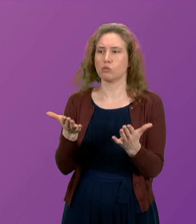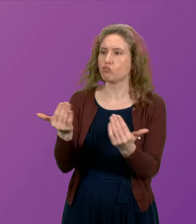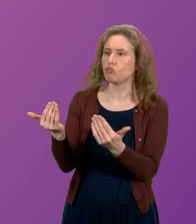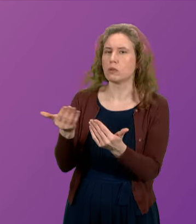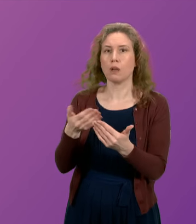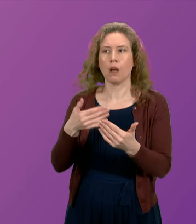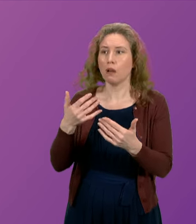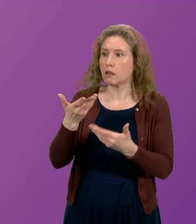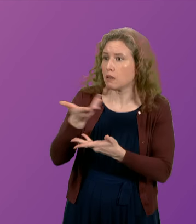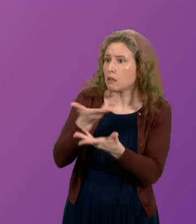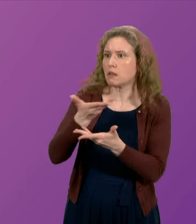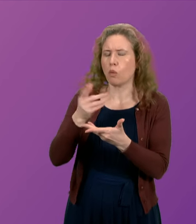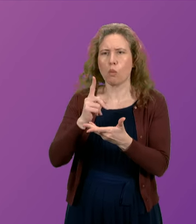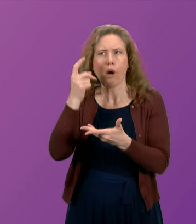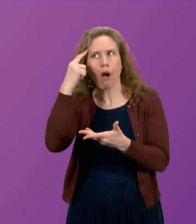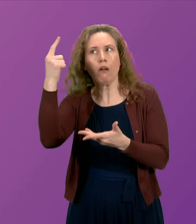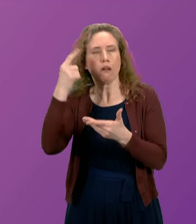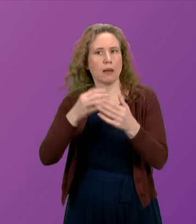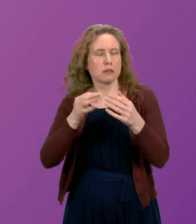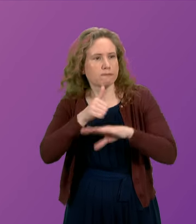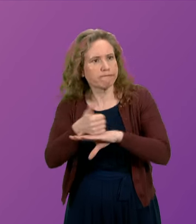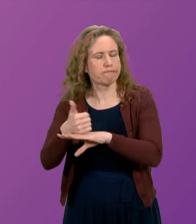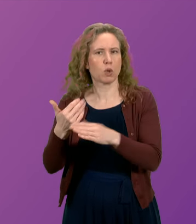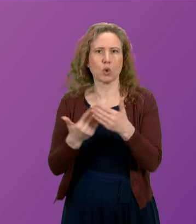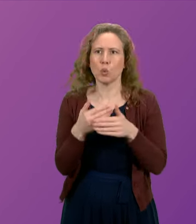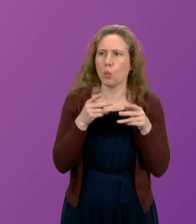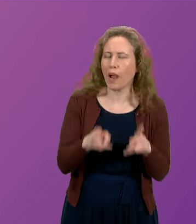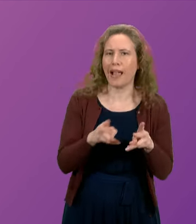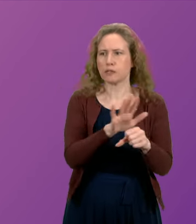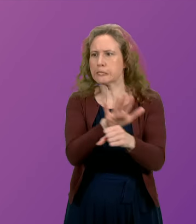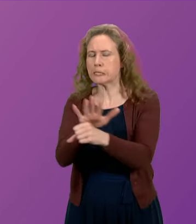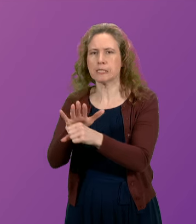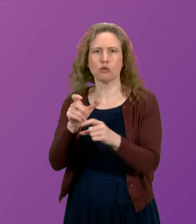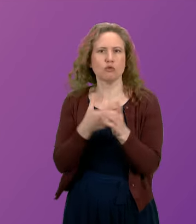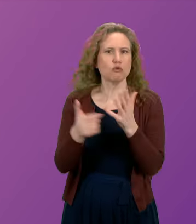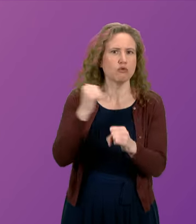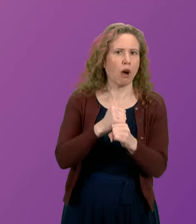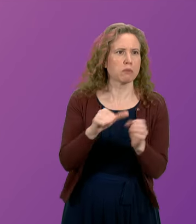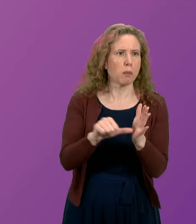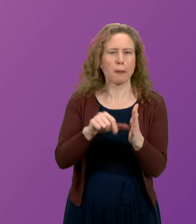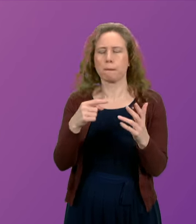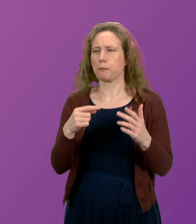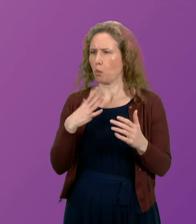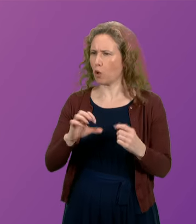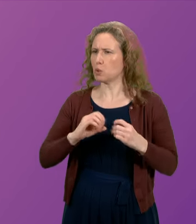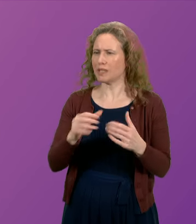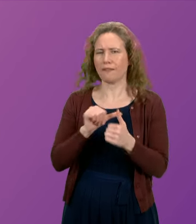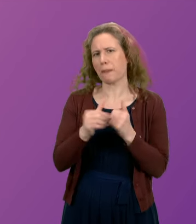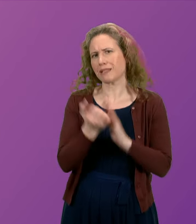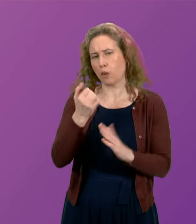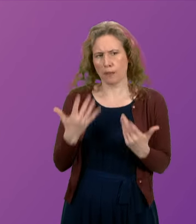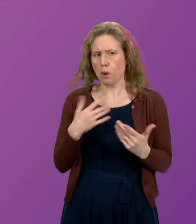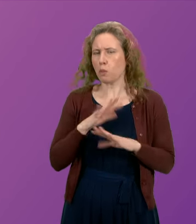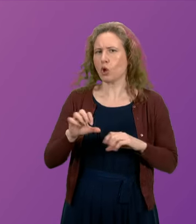to constructing the measures that will be effective in delivering better outcomes than we are currently